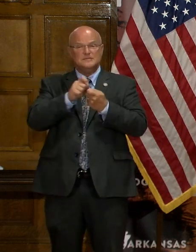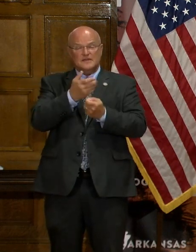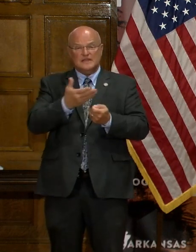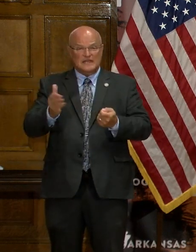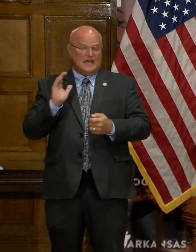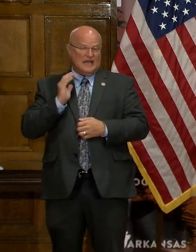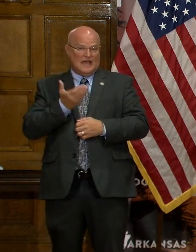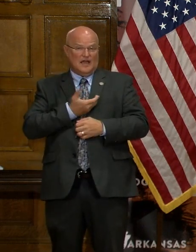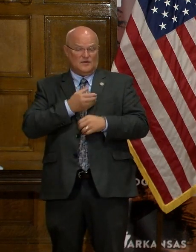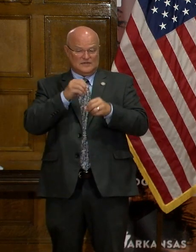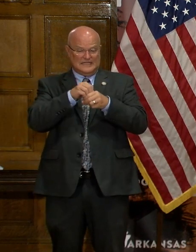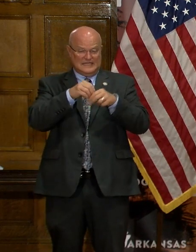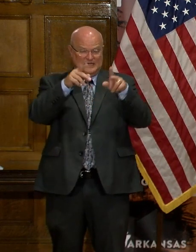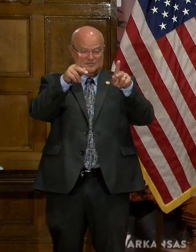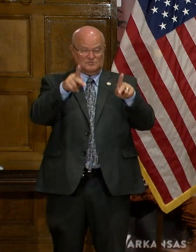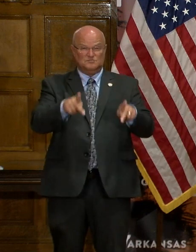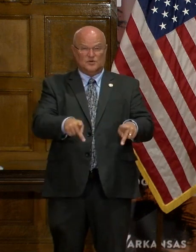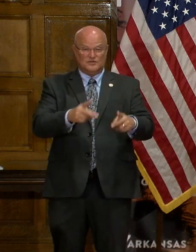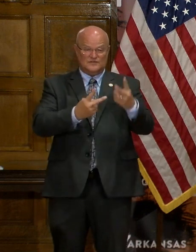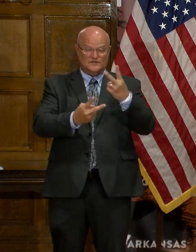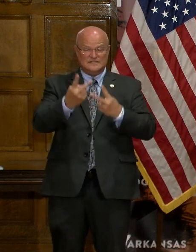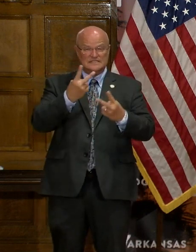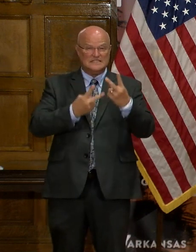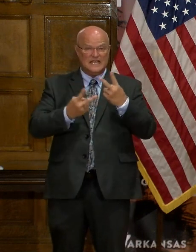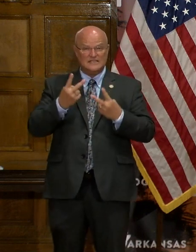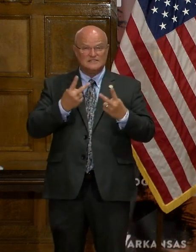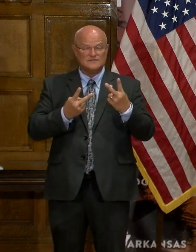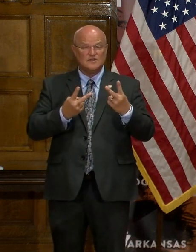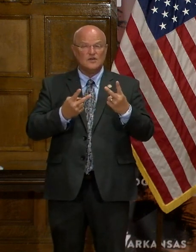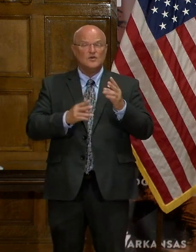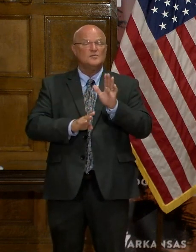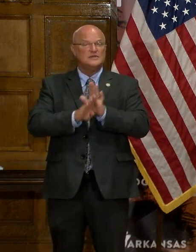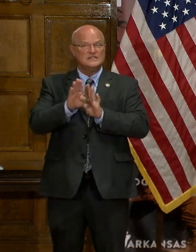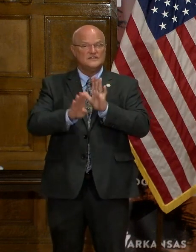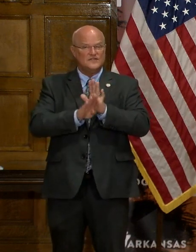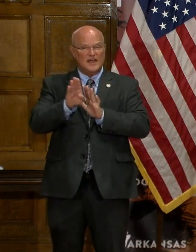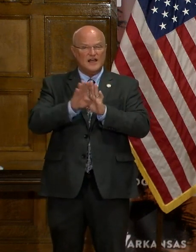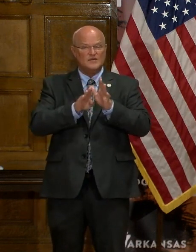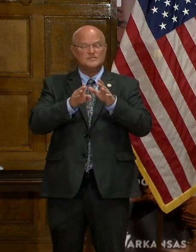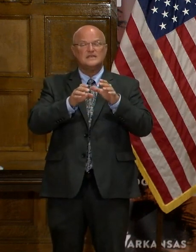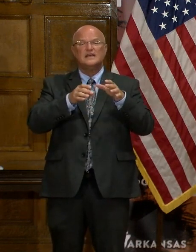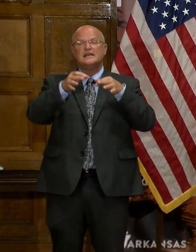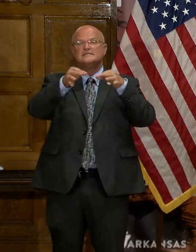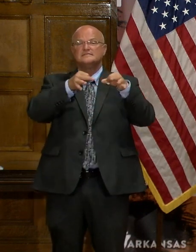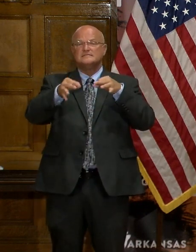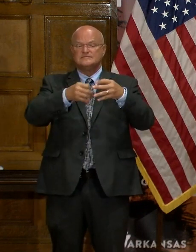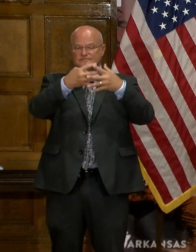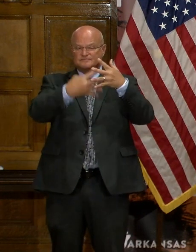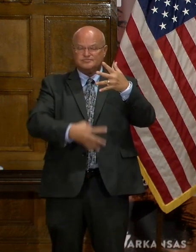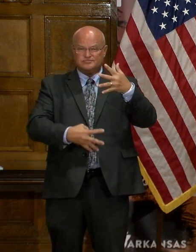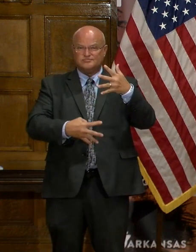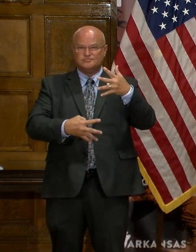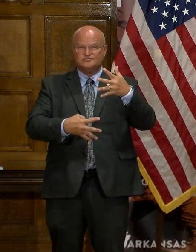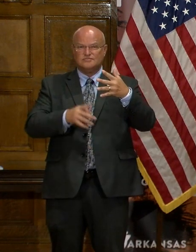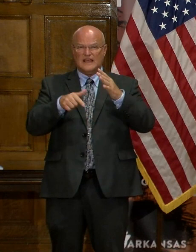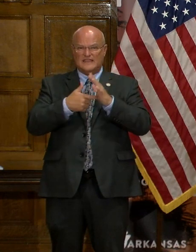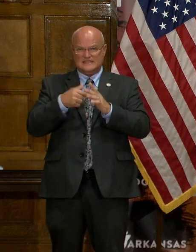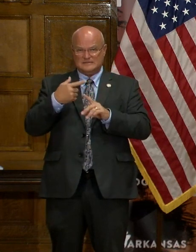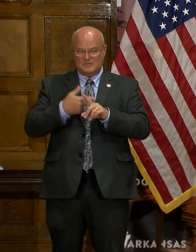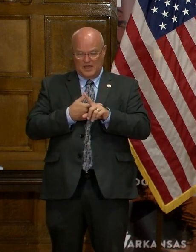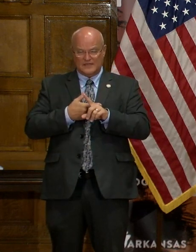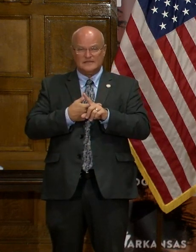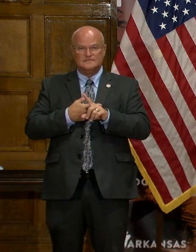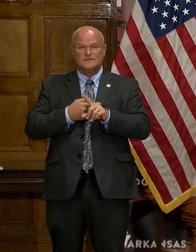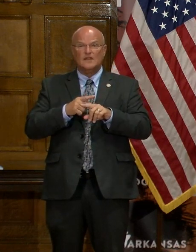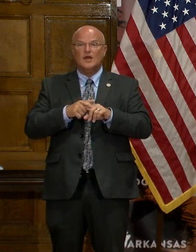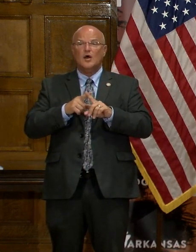of our in-person visitation will be developed and finalized during the remainder of this month,